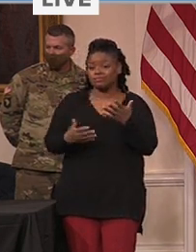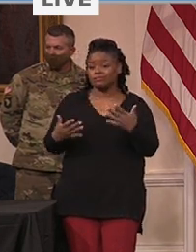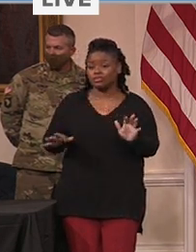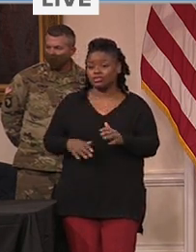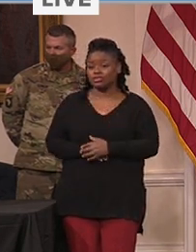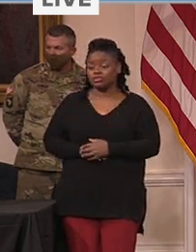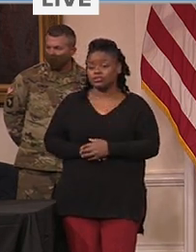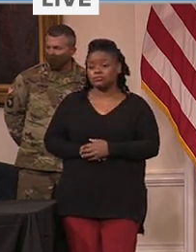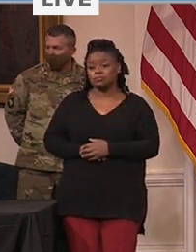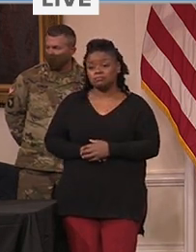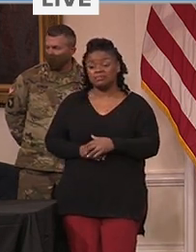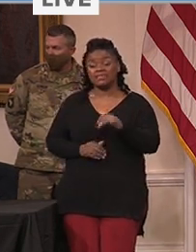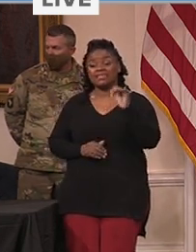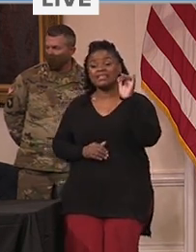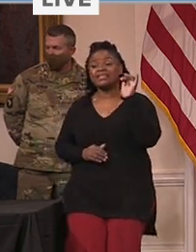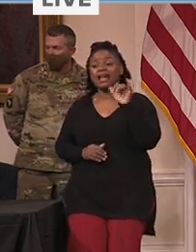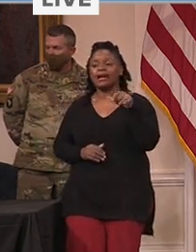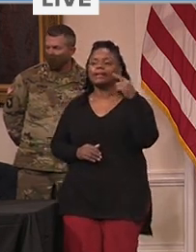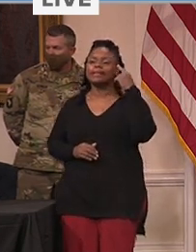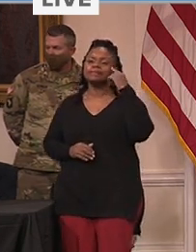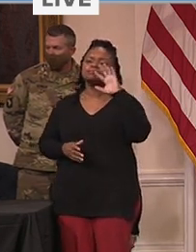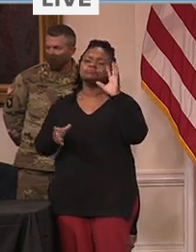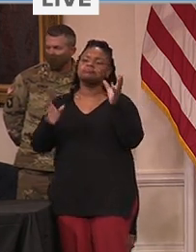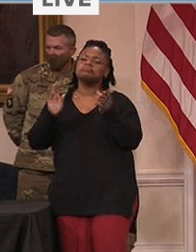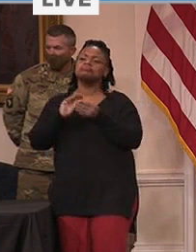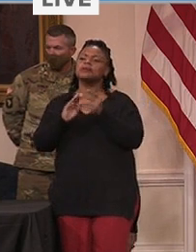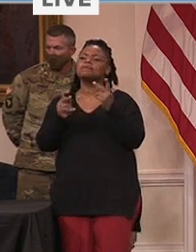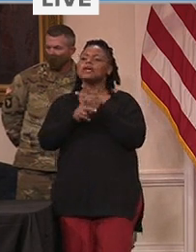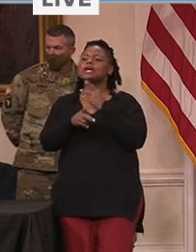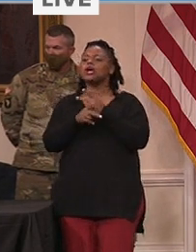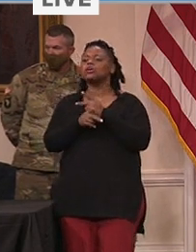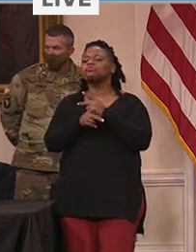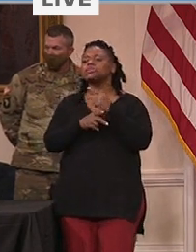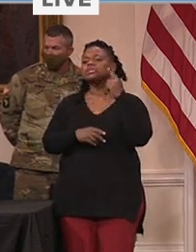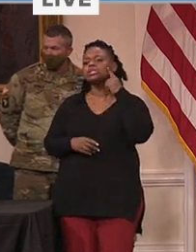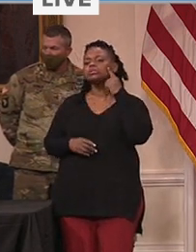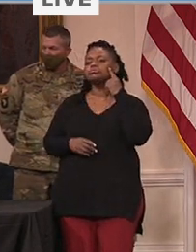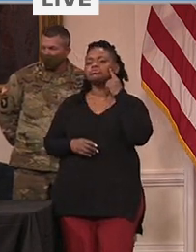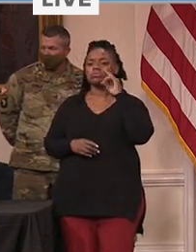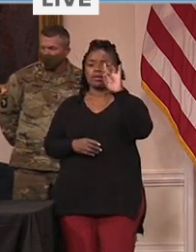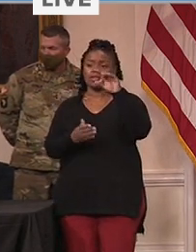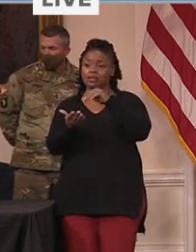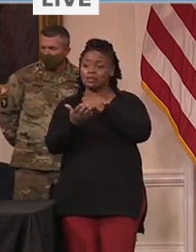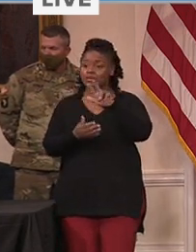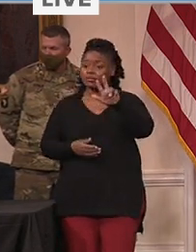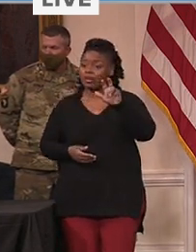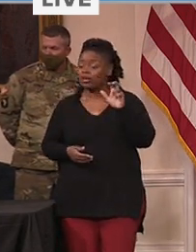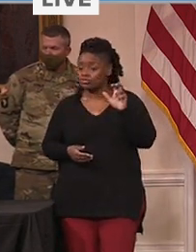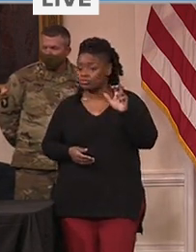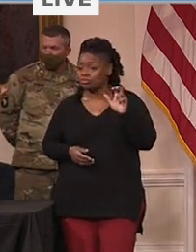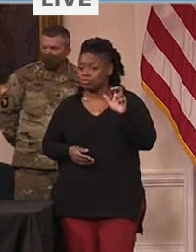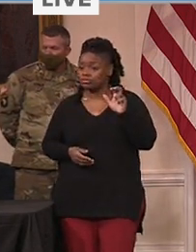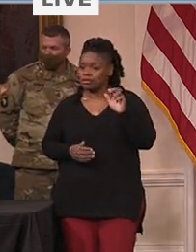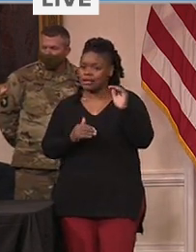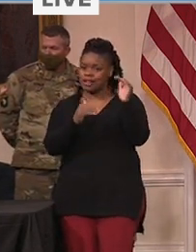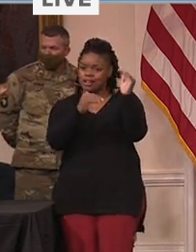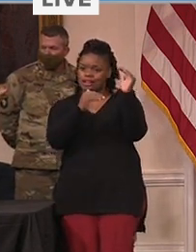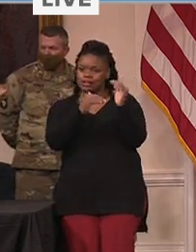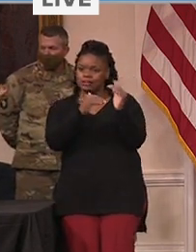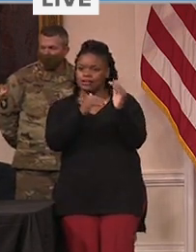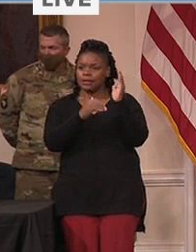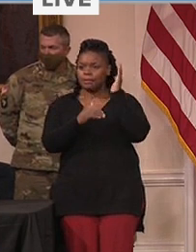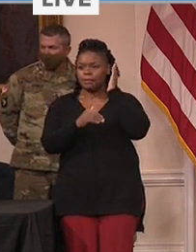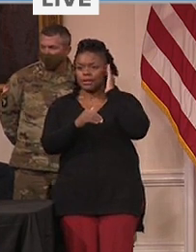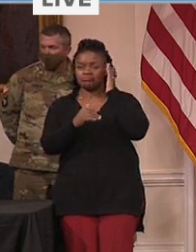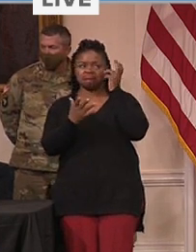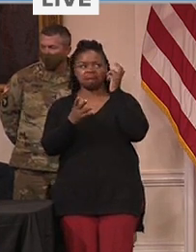eighty three hundred beds below what Hopkins had projected for the beginning of January, which is